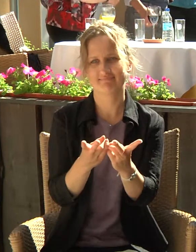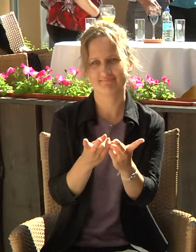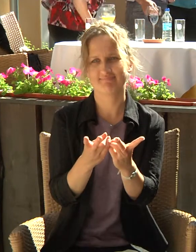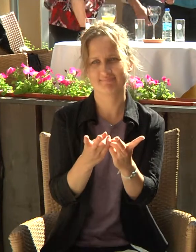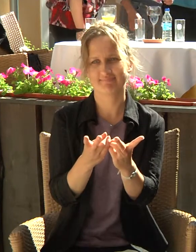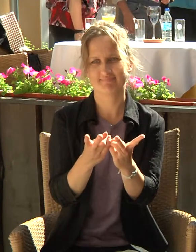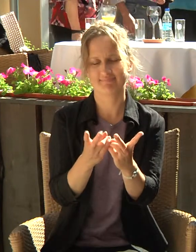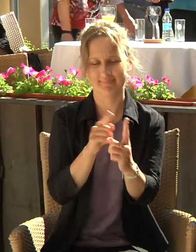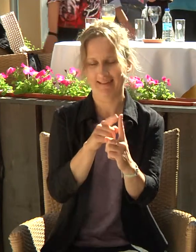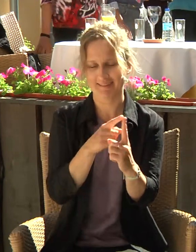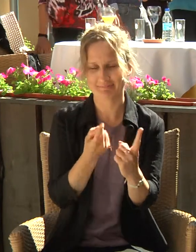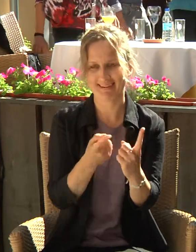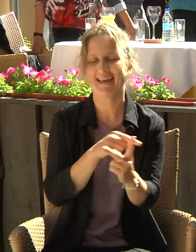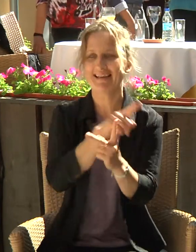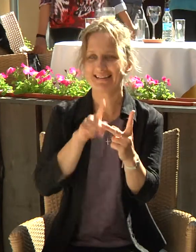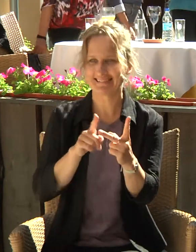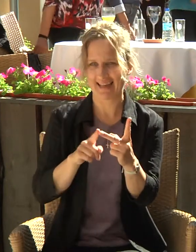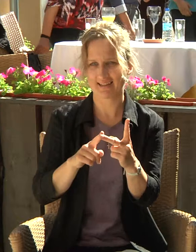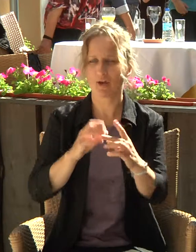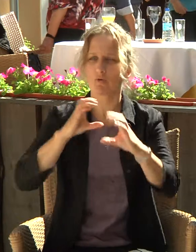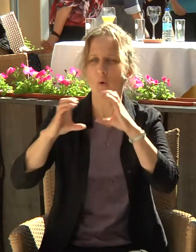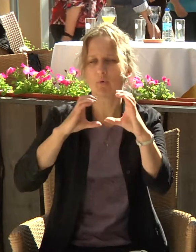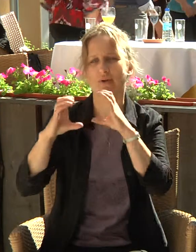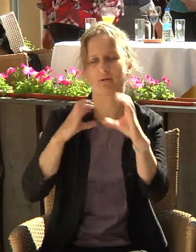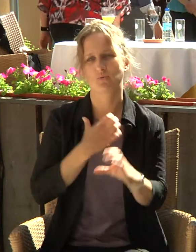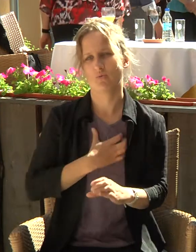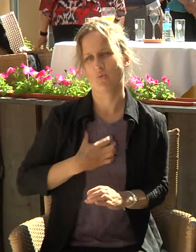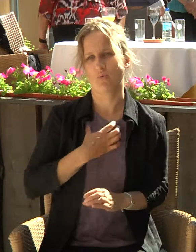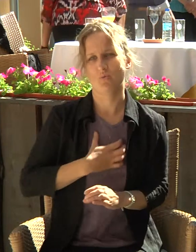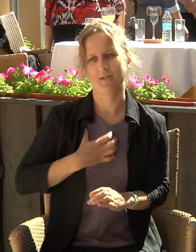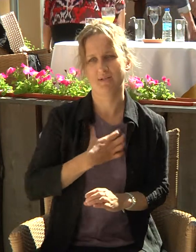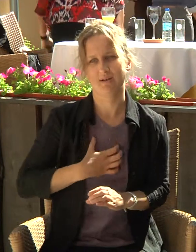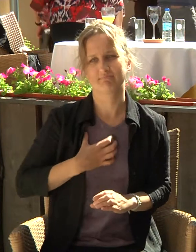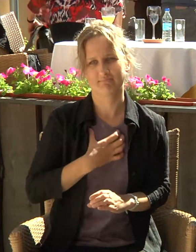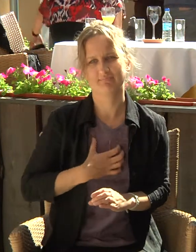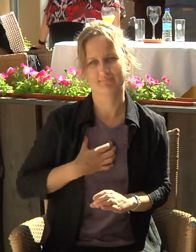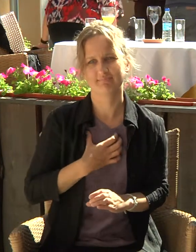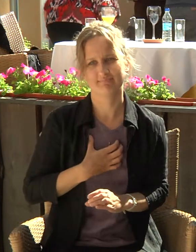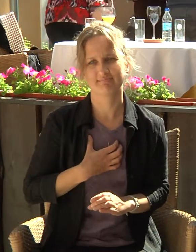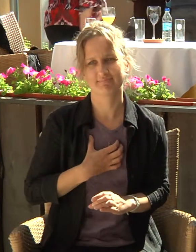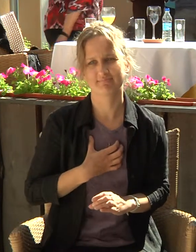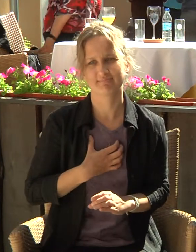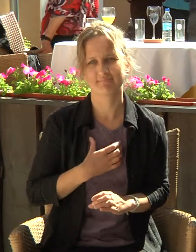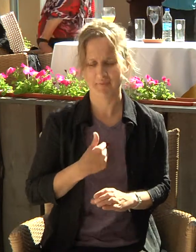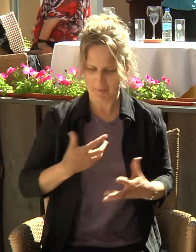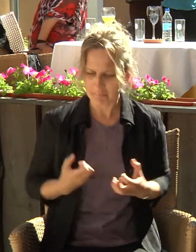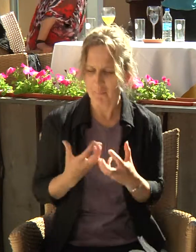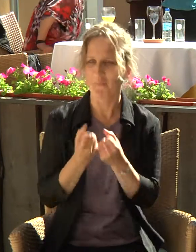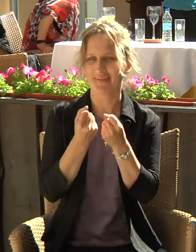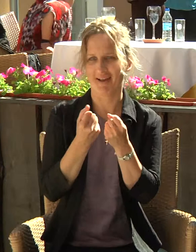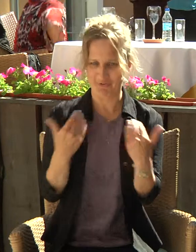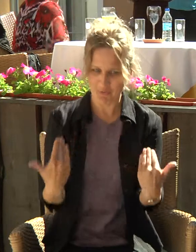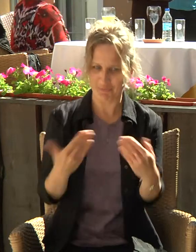And the second thing is the importance of communication and I am trying to do that